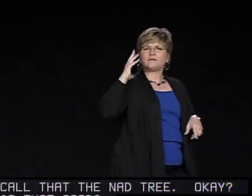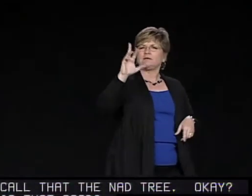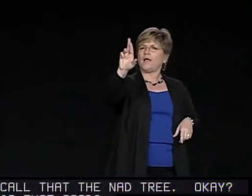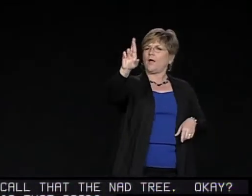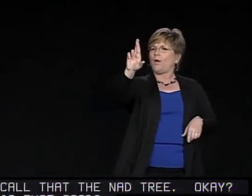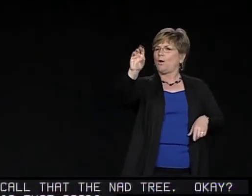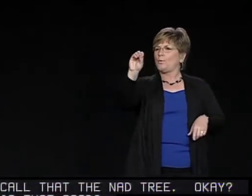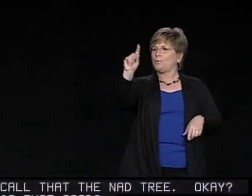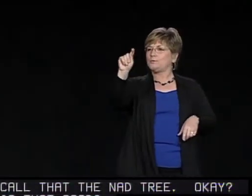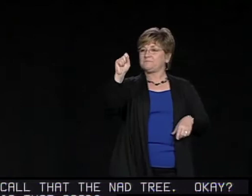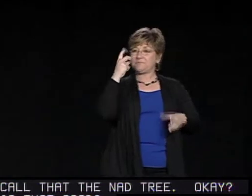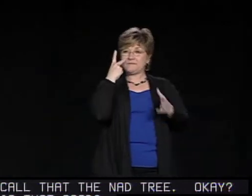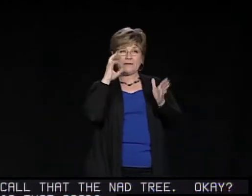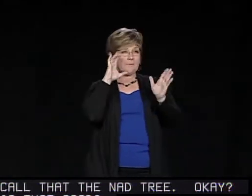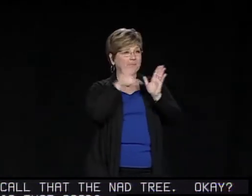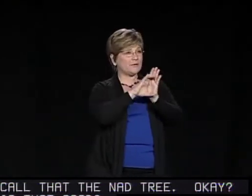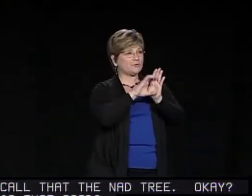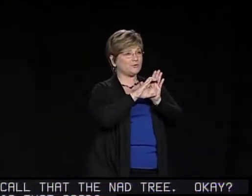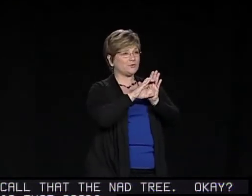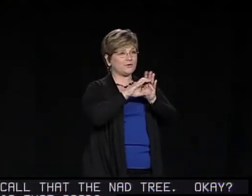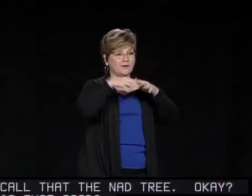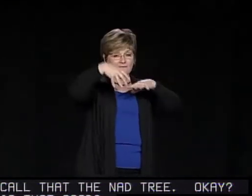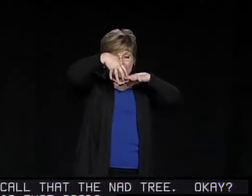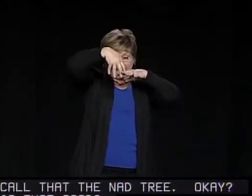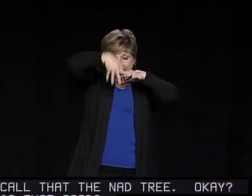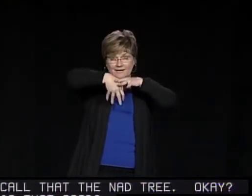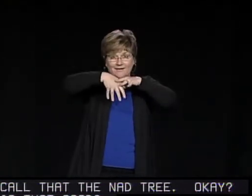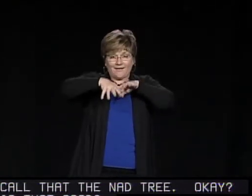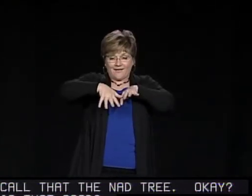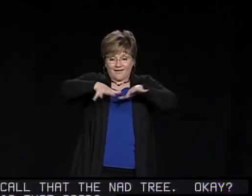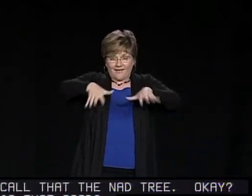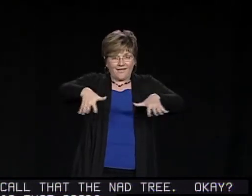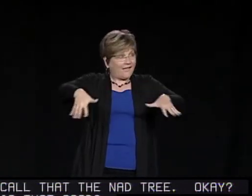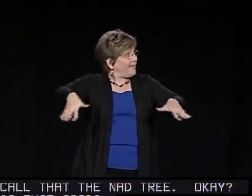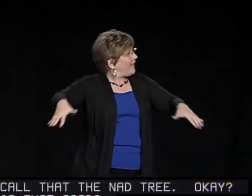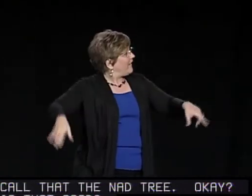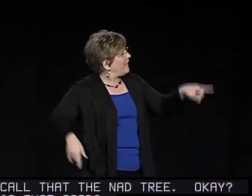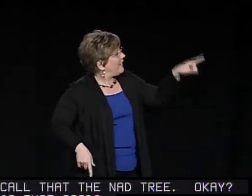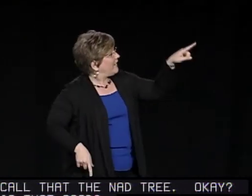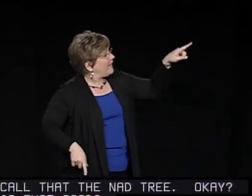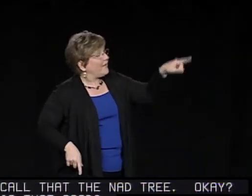Cherish our past. You can see in this picture the deep roots of that tree.